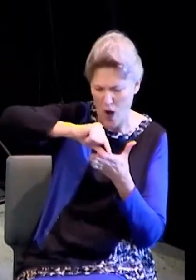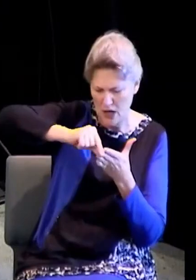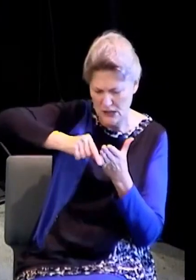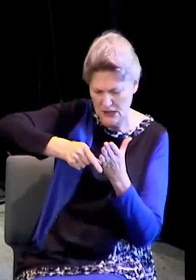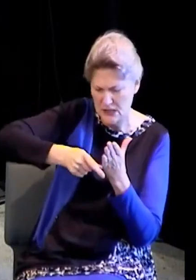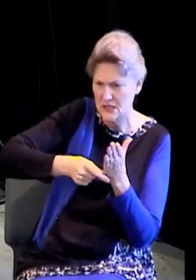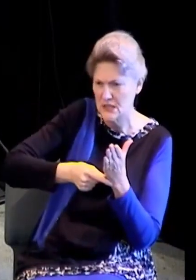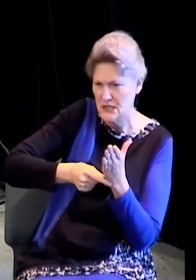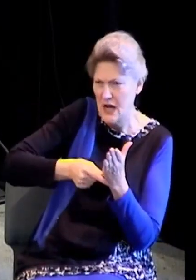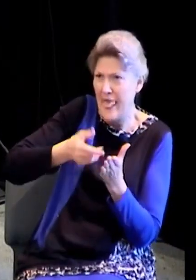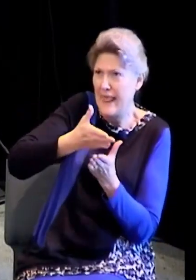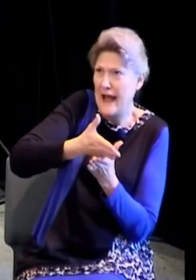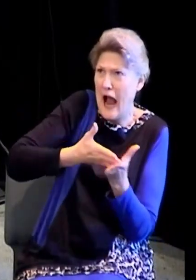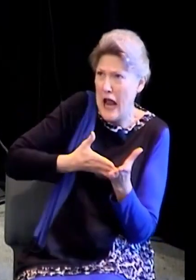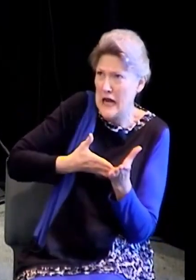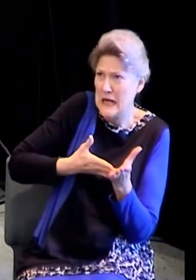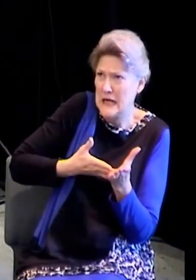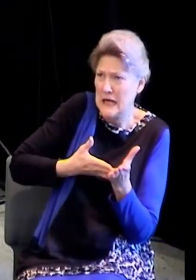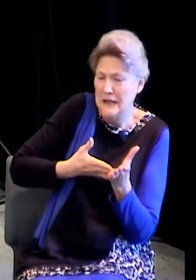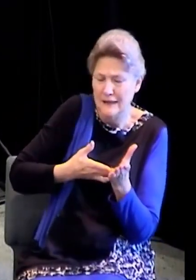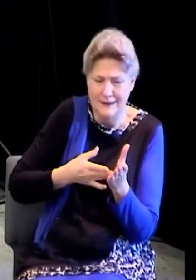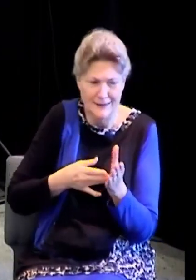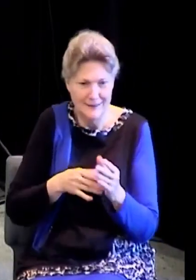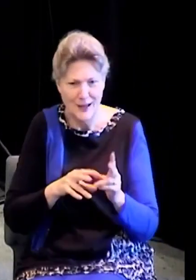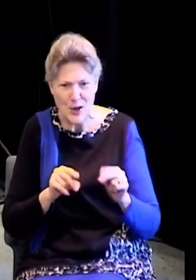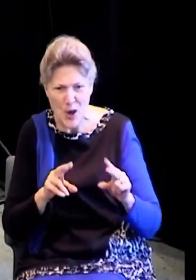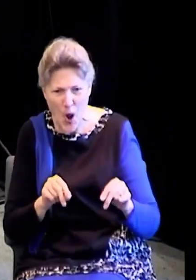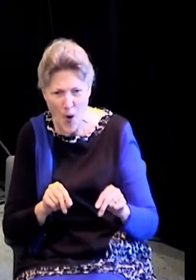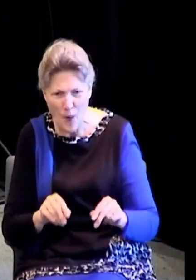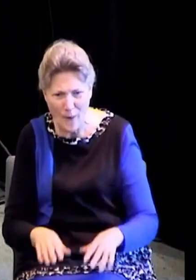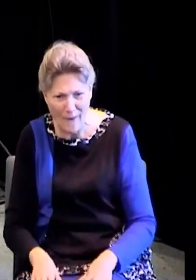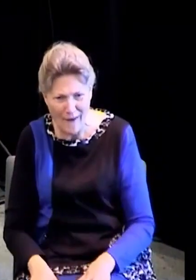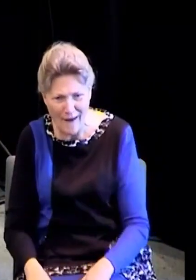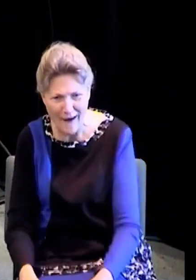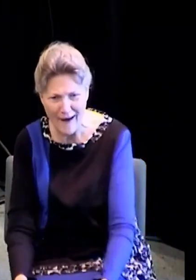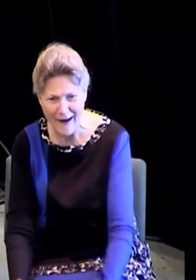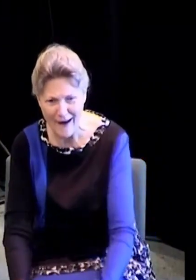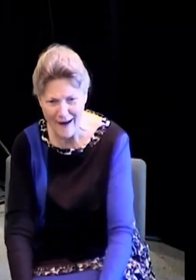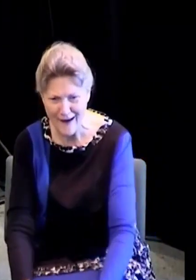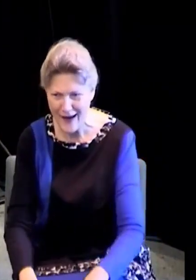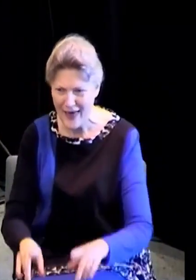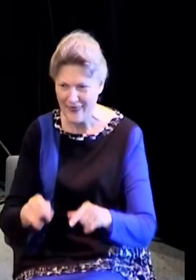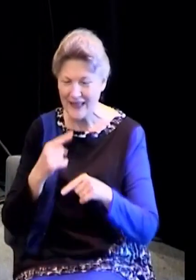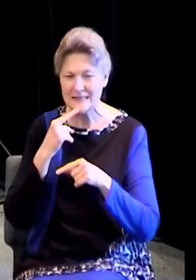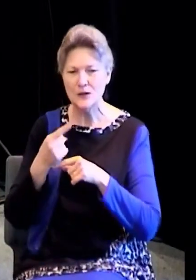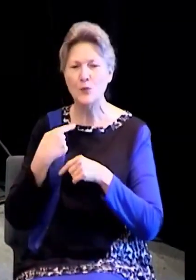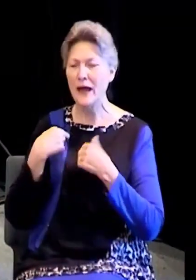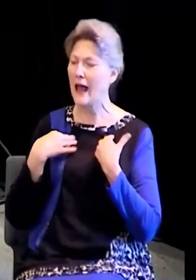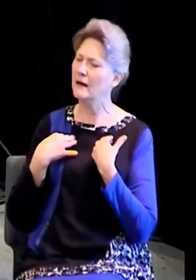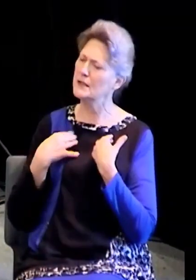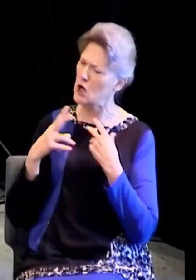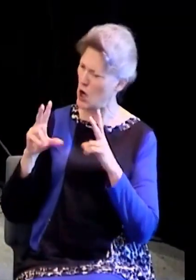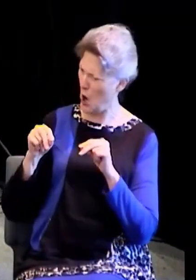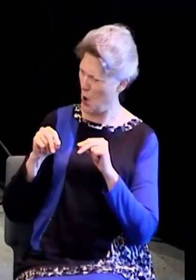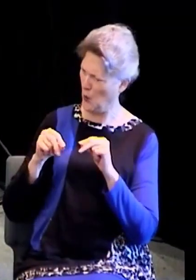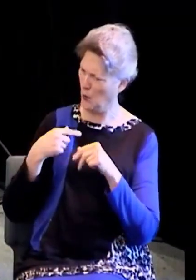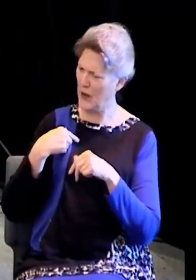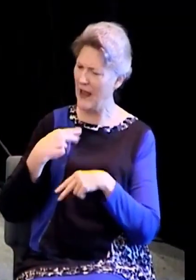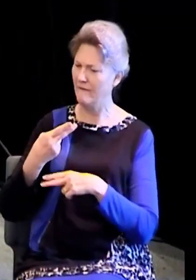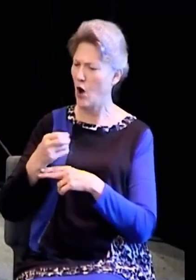But instead, they said, no, we have hogfish from Anguilla. Anguilla. You call it whatever you want to when you're